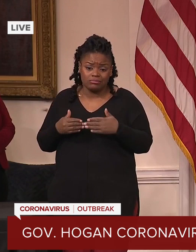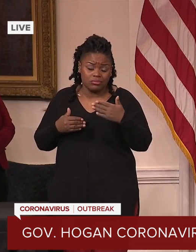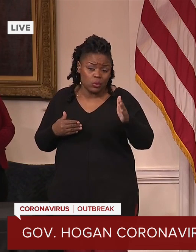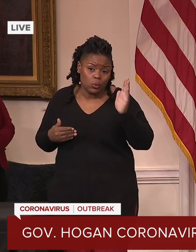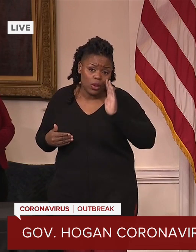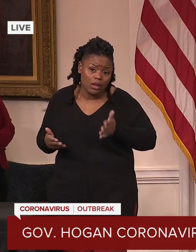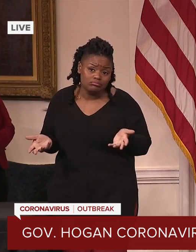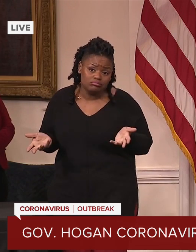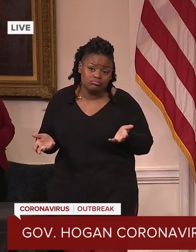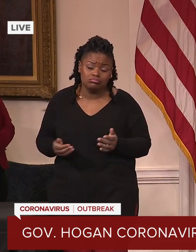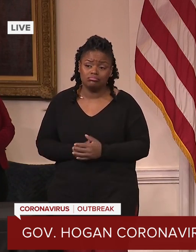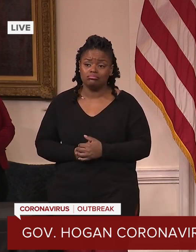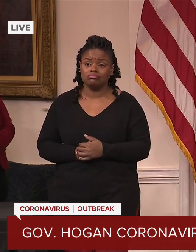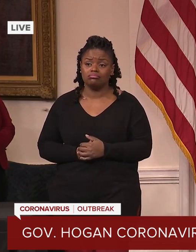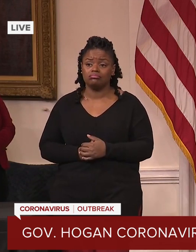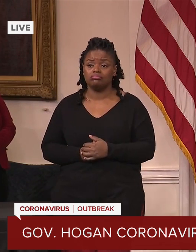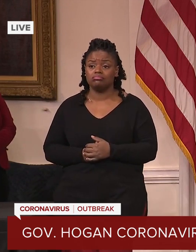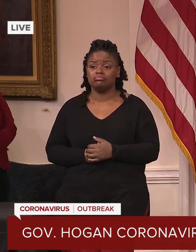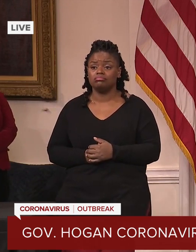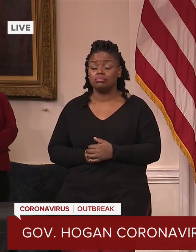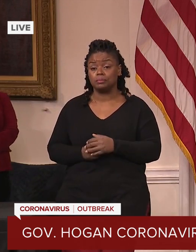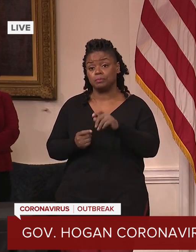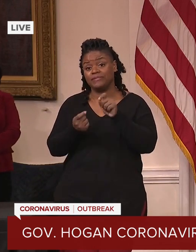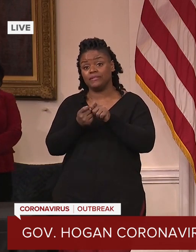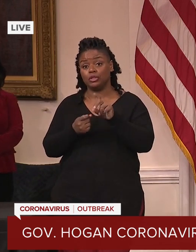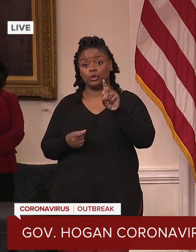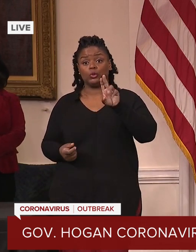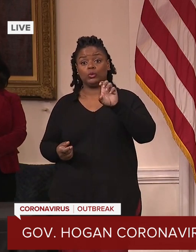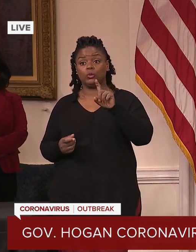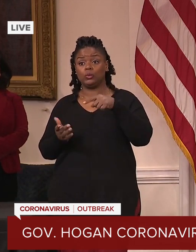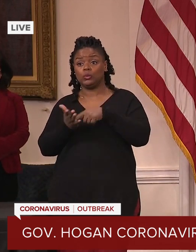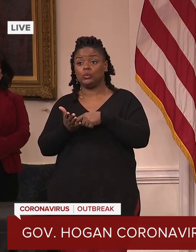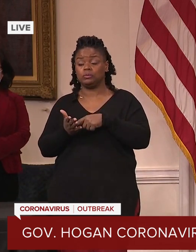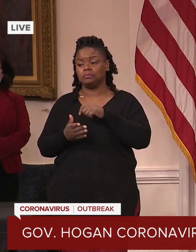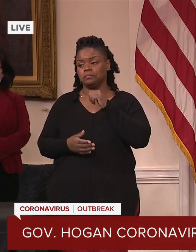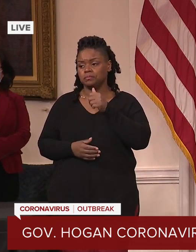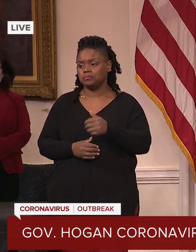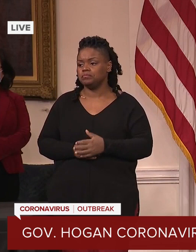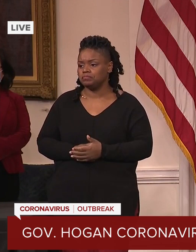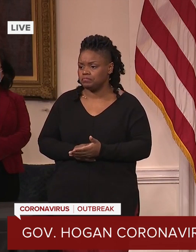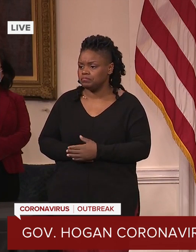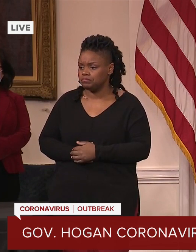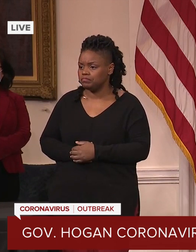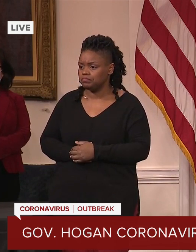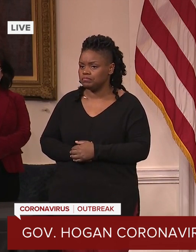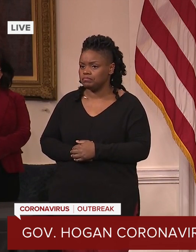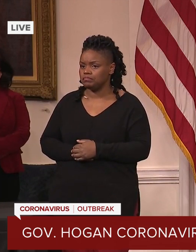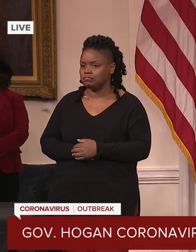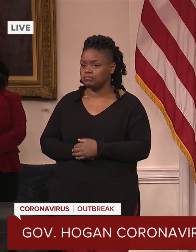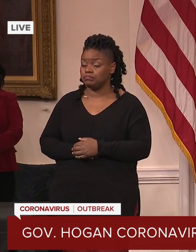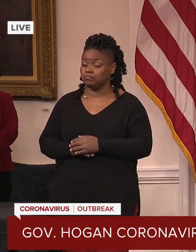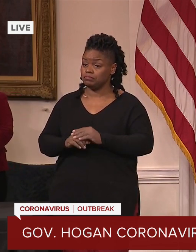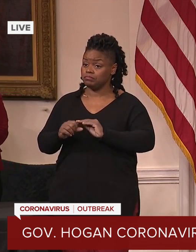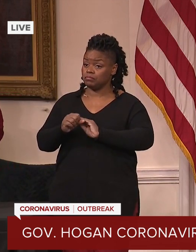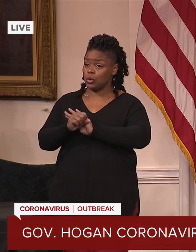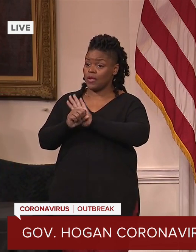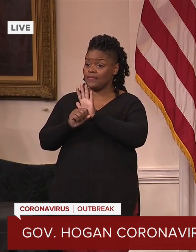don't use them by this time, they're going to be removed. Governor, I'd like to ask you, in the midst of this pandemic, there's a distraction going on, which is happening.